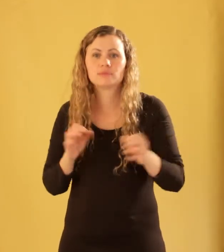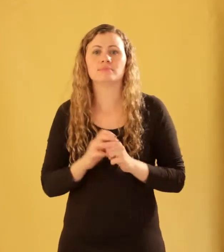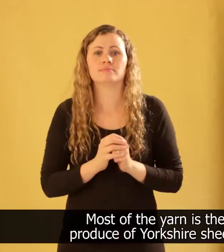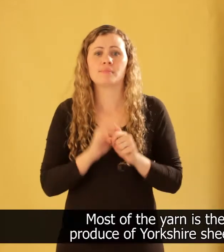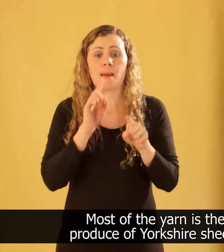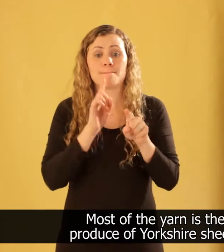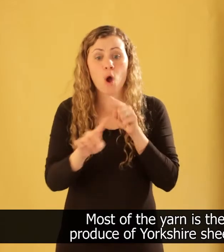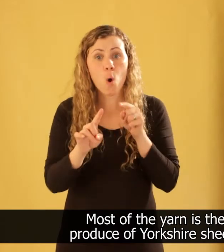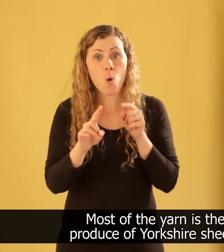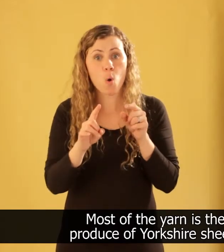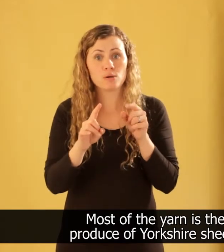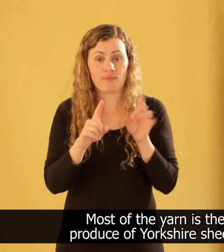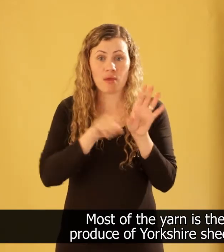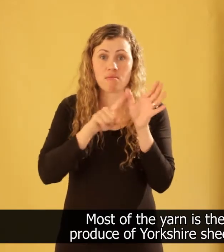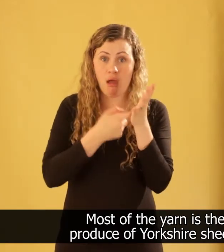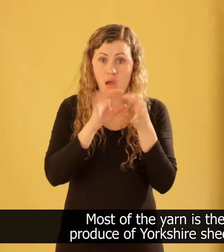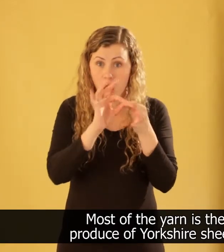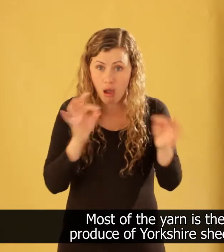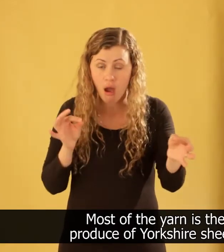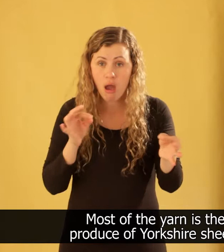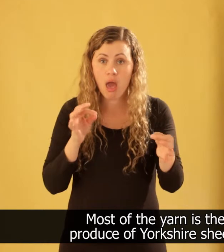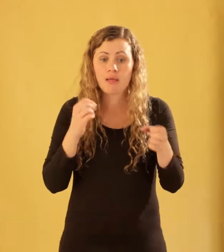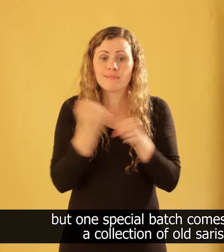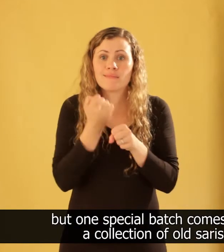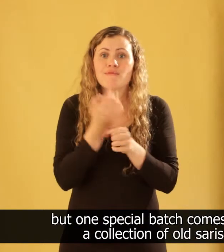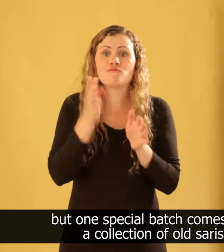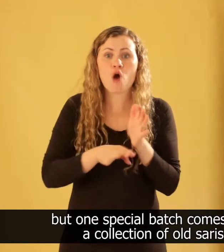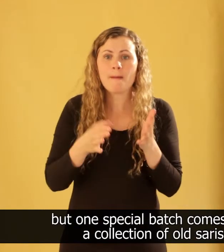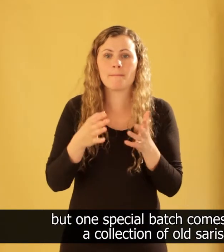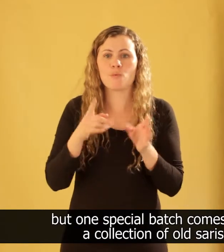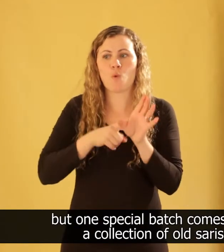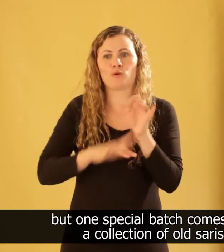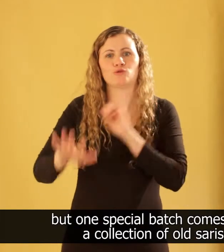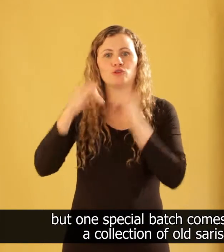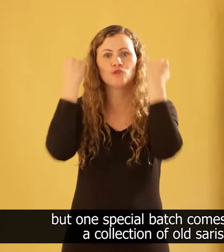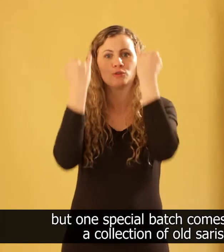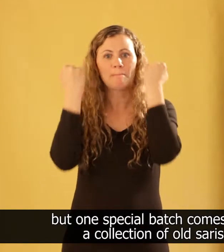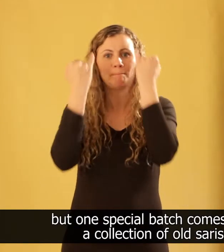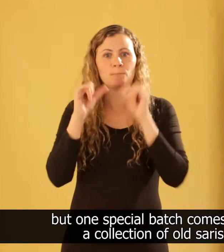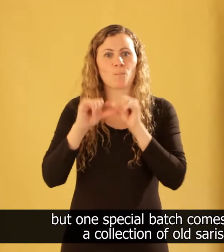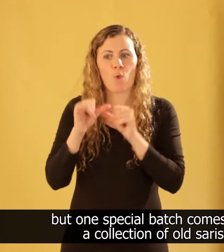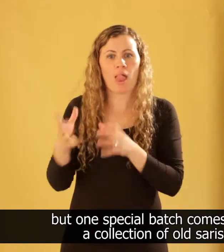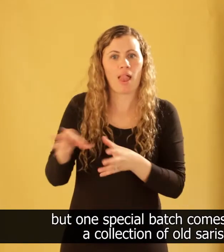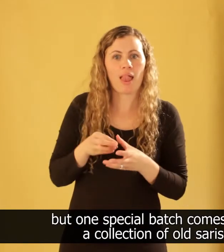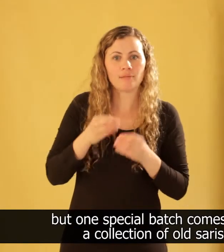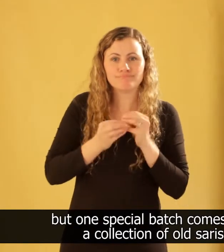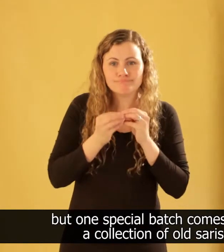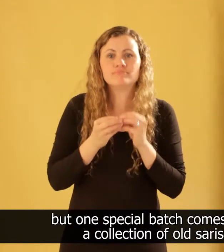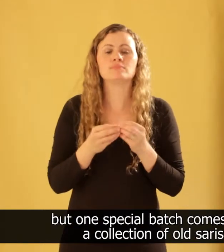Most of the yarn is the produce of Yorkshire sheep, but one special batch comes from a collection of old saris.